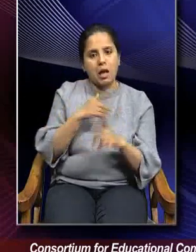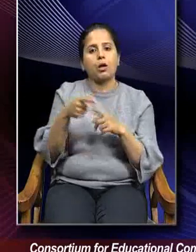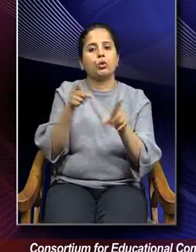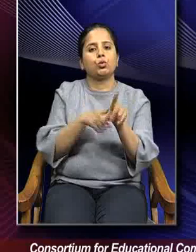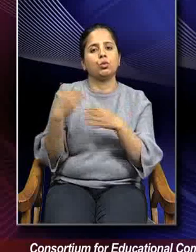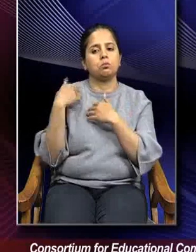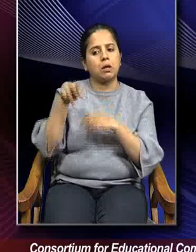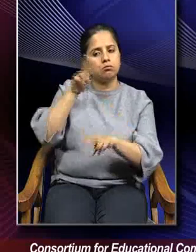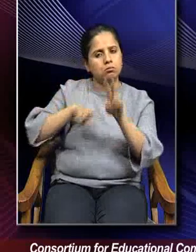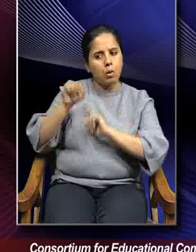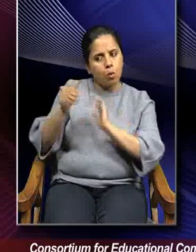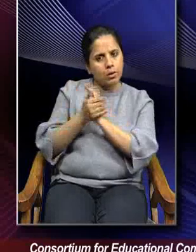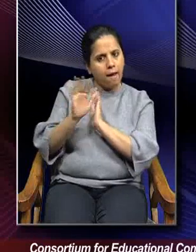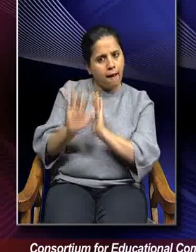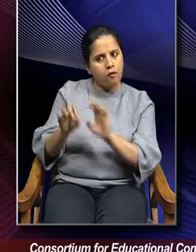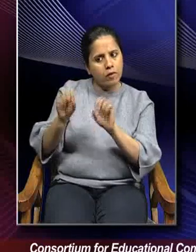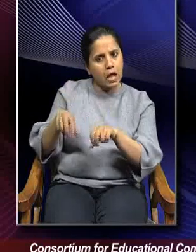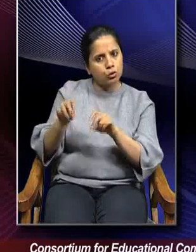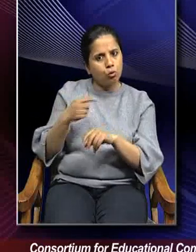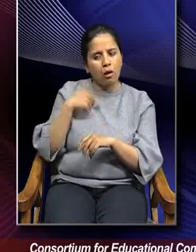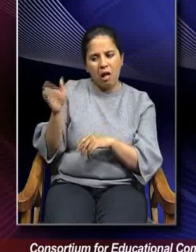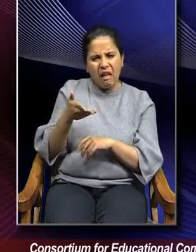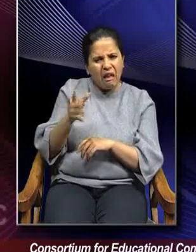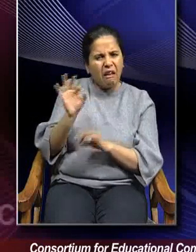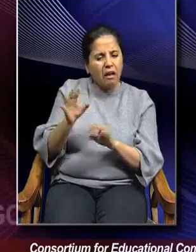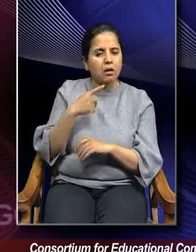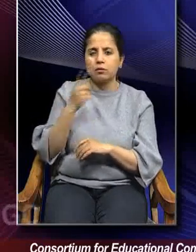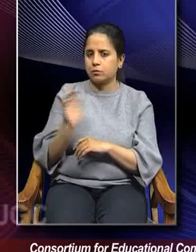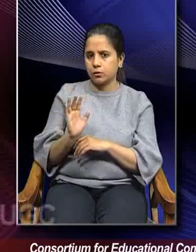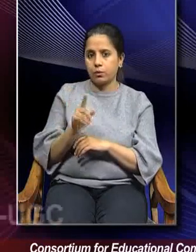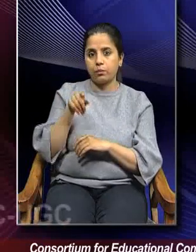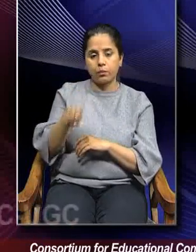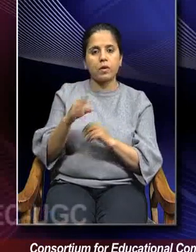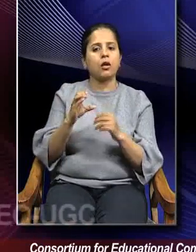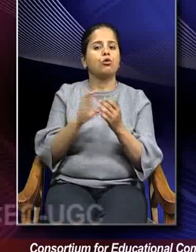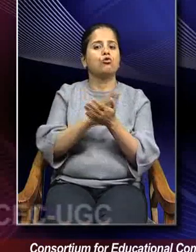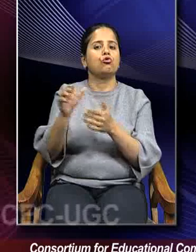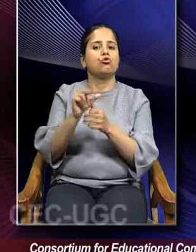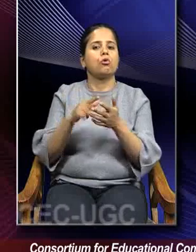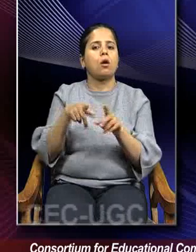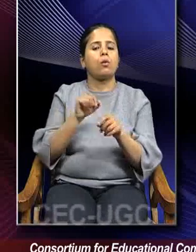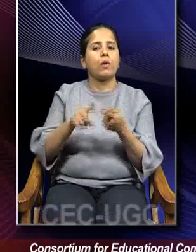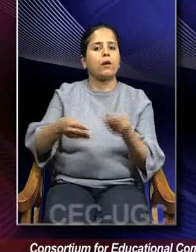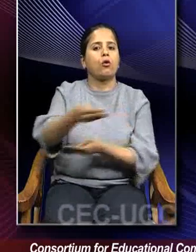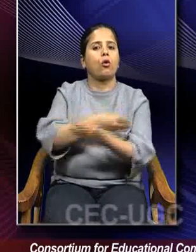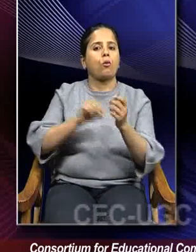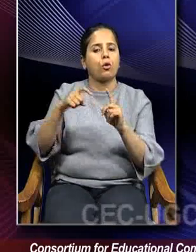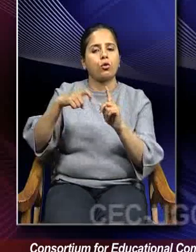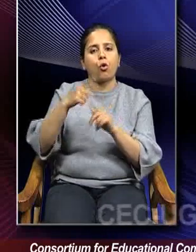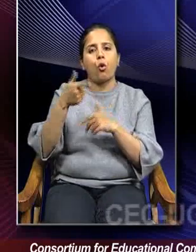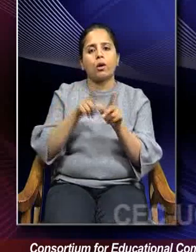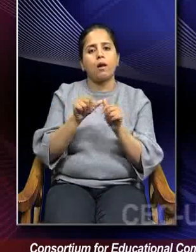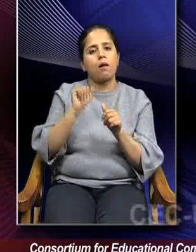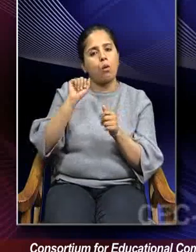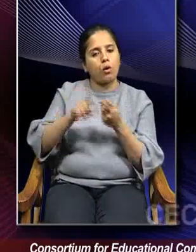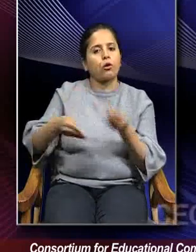examine to do their competency mapping. And here comes the role of Chanakya's Arthashastra or Kautilya's Arthashastra